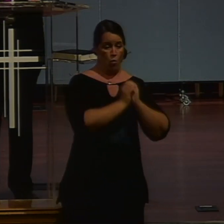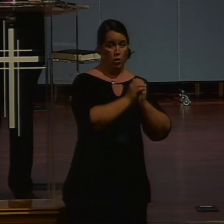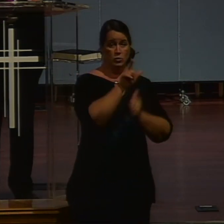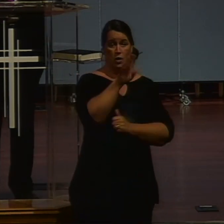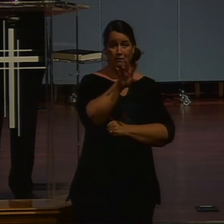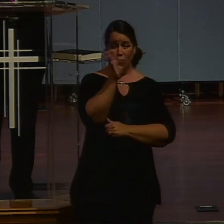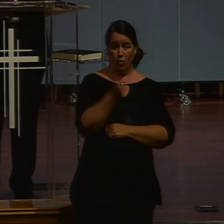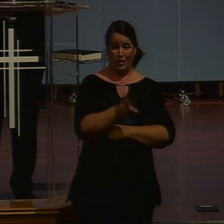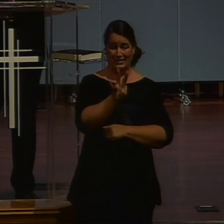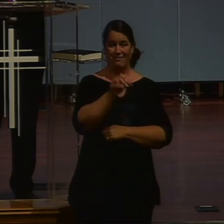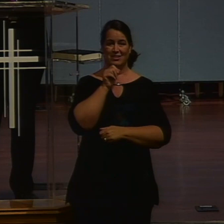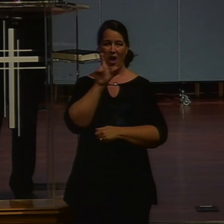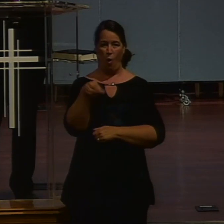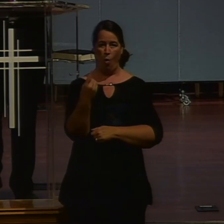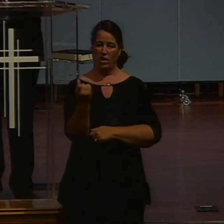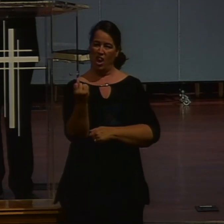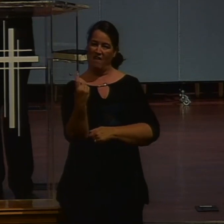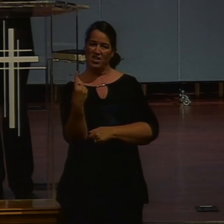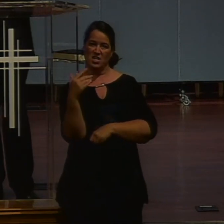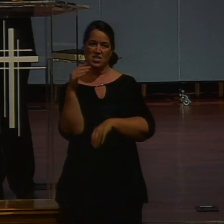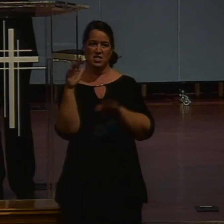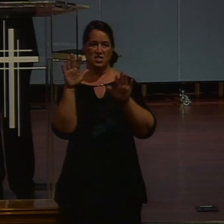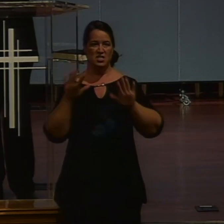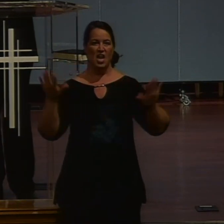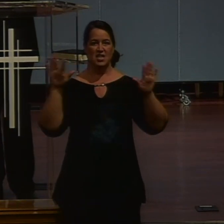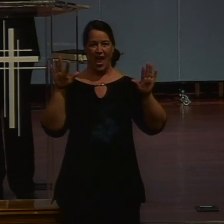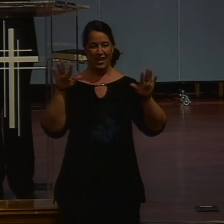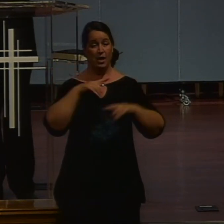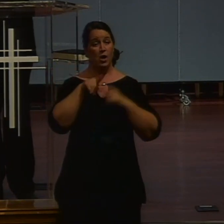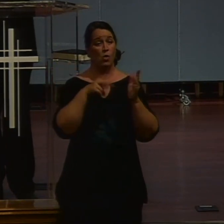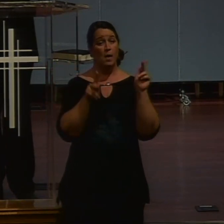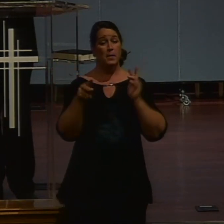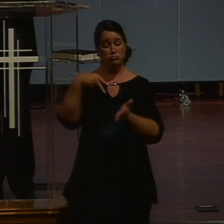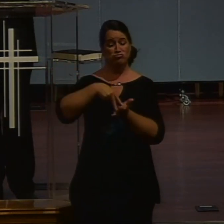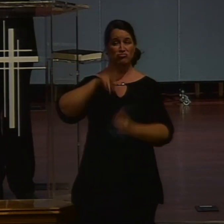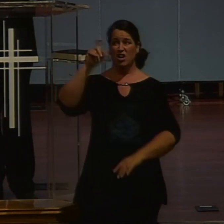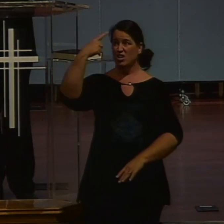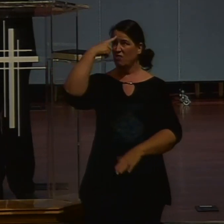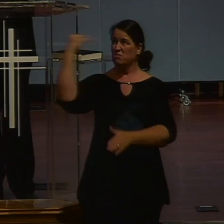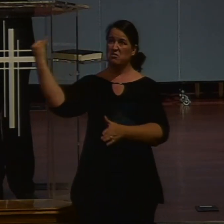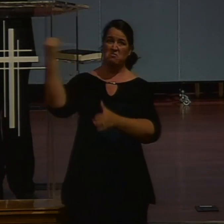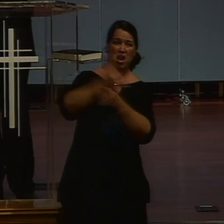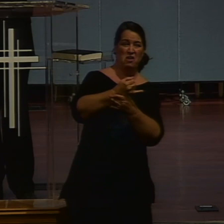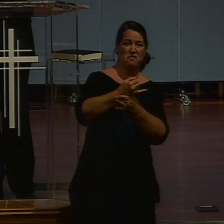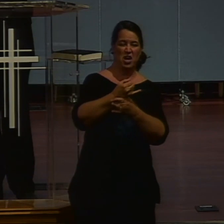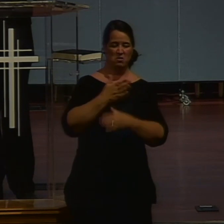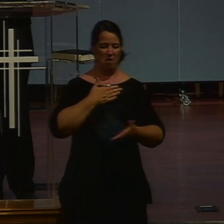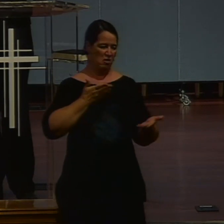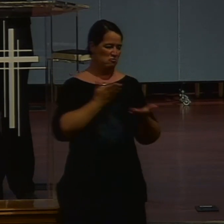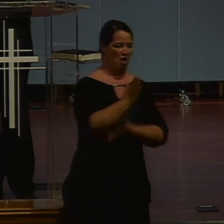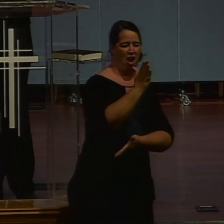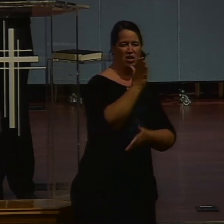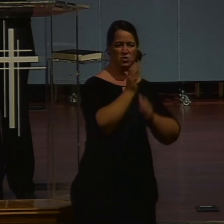is 24 seven. It's not just something at 11. So when people stand up and talk about the government interfering with our right to worship, that is not